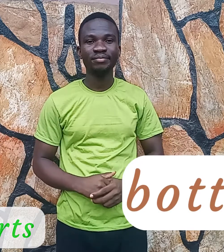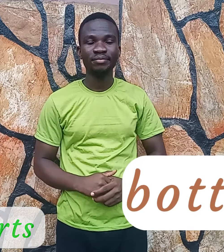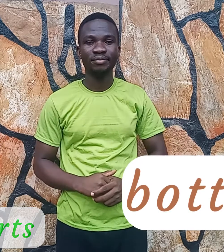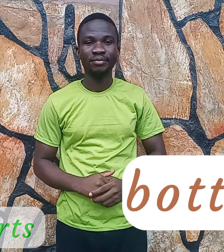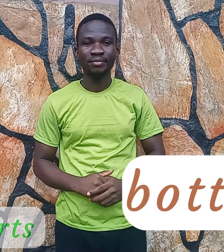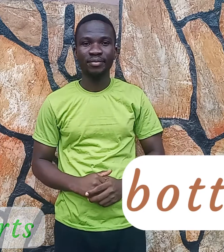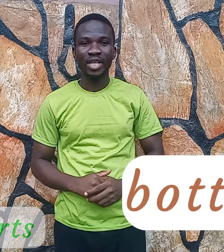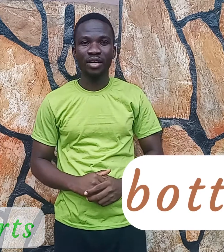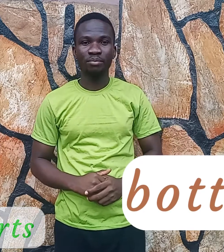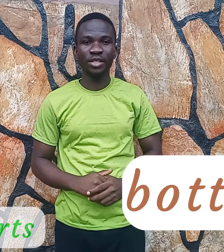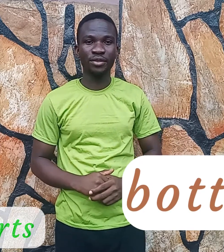Bottom.